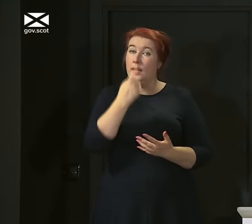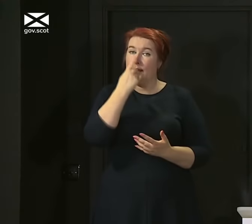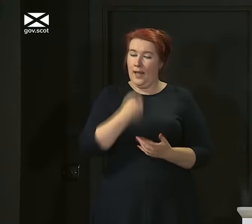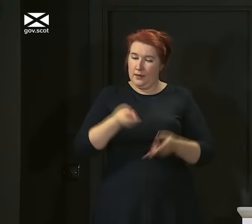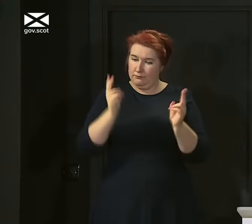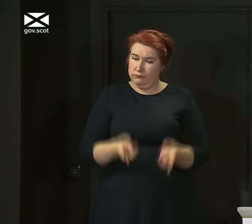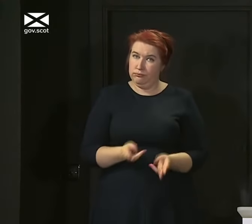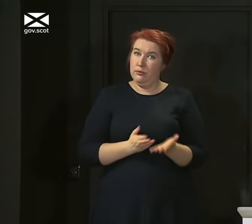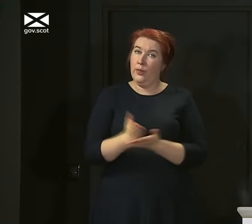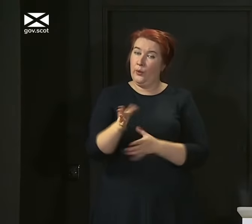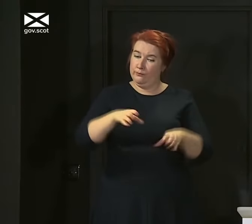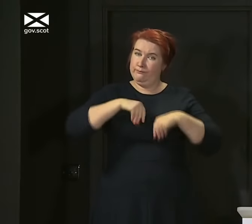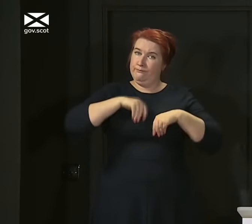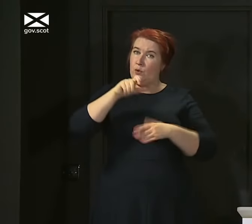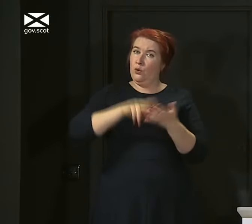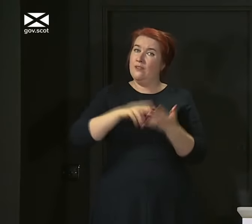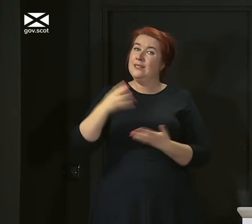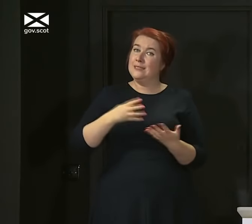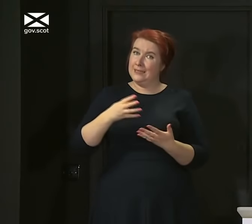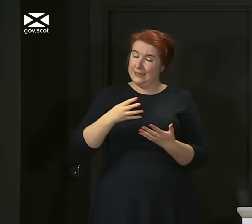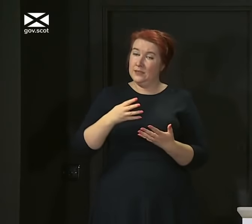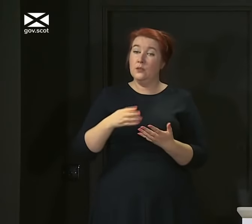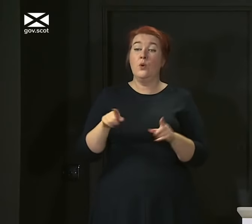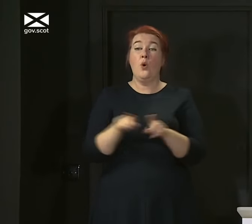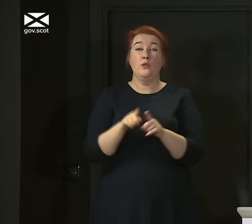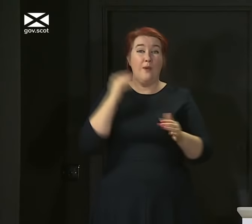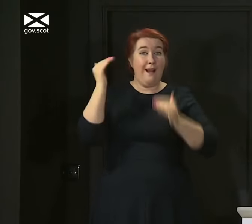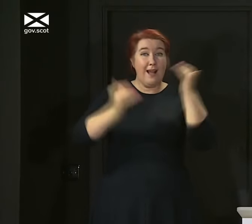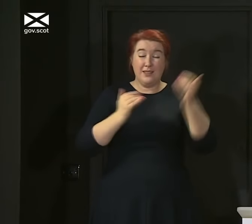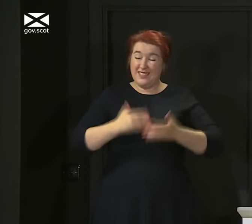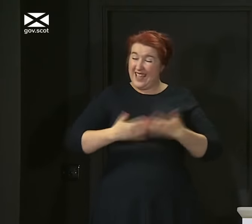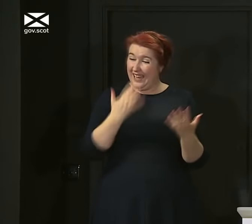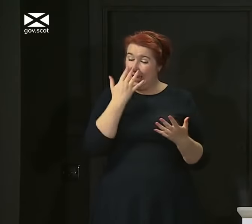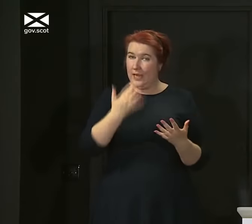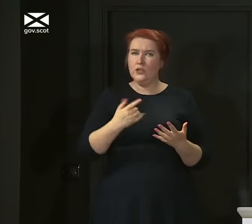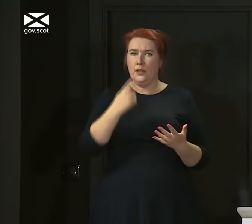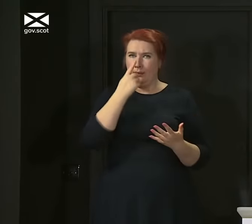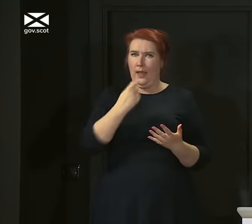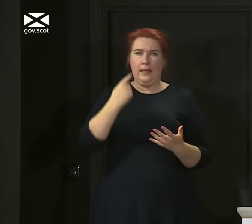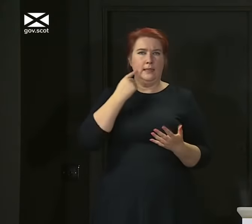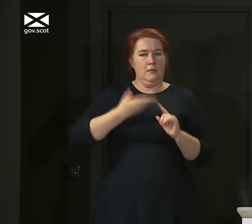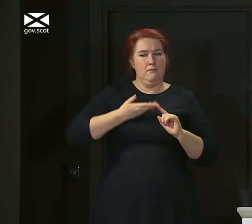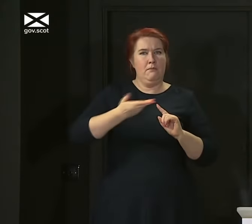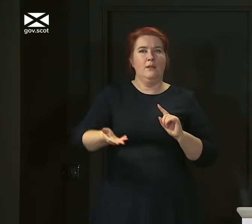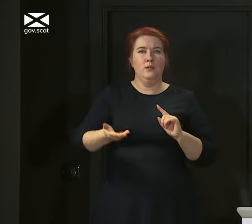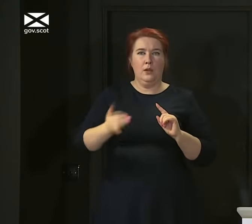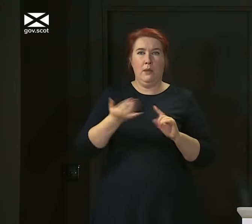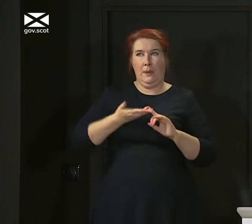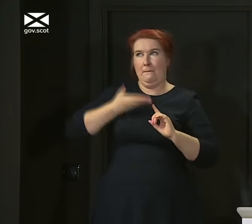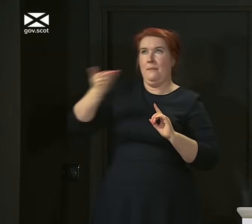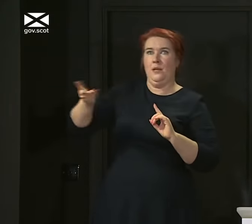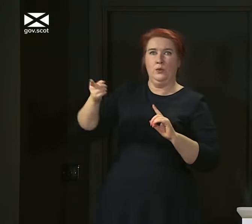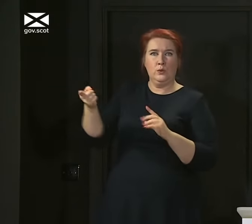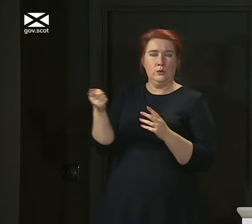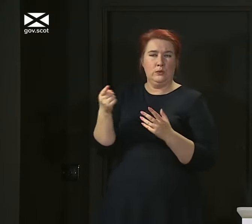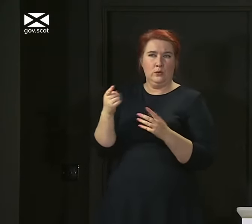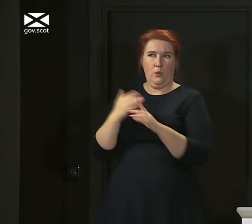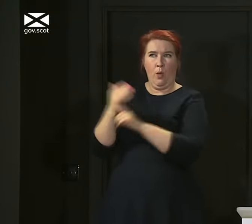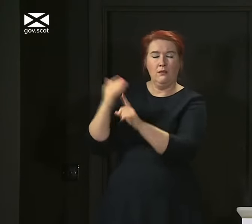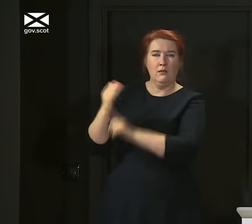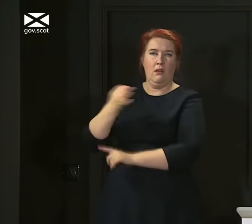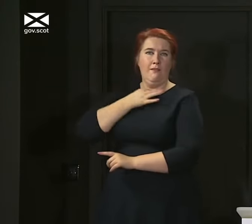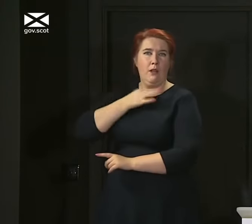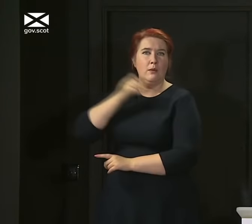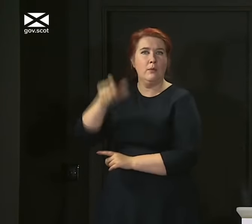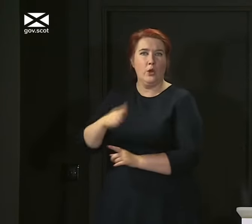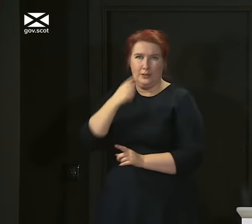COVID and that adults of any age can transmit COVID to others, including to much more vulnerable older people. And we